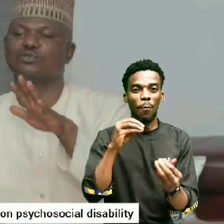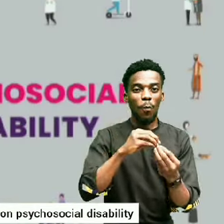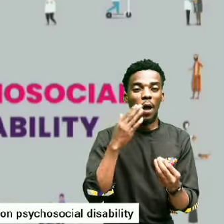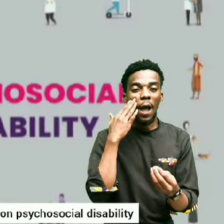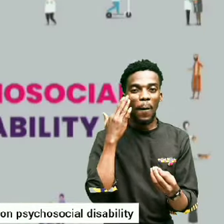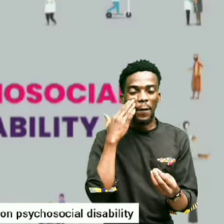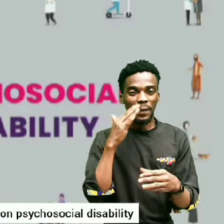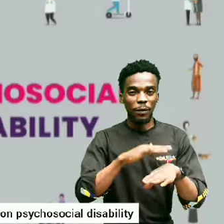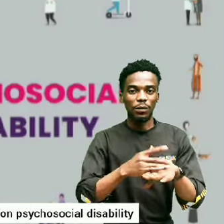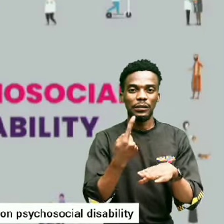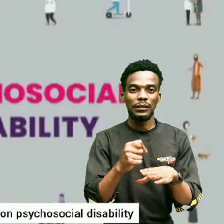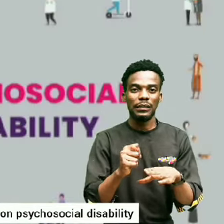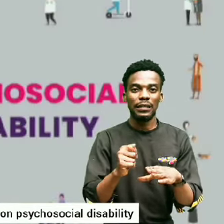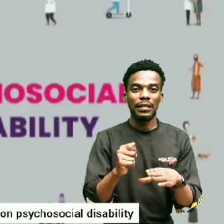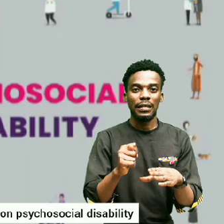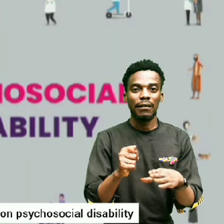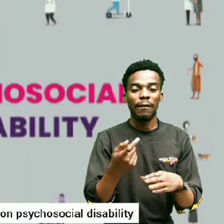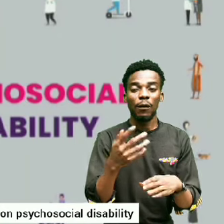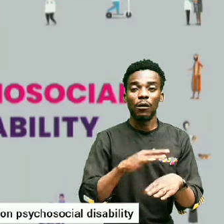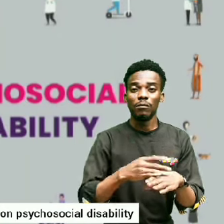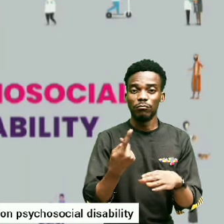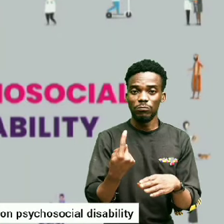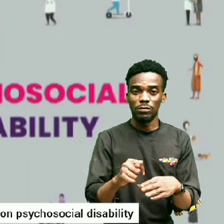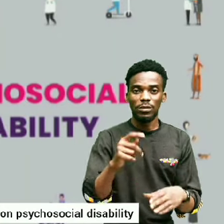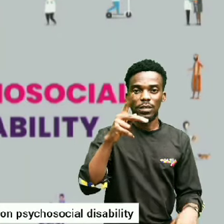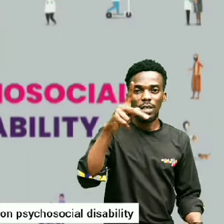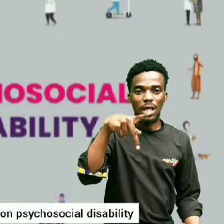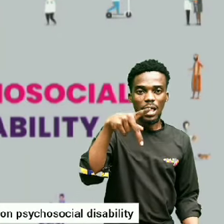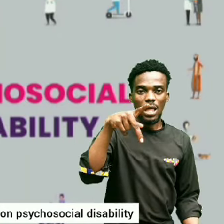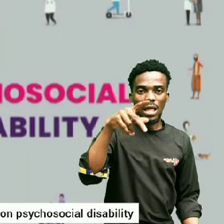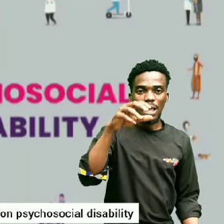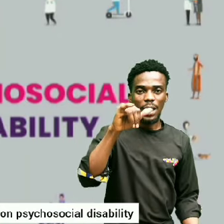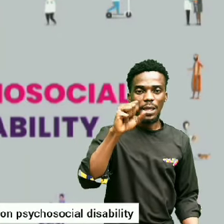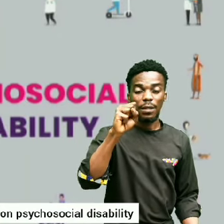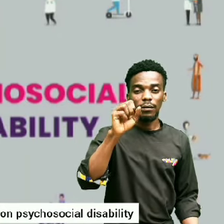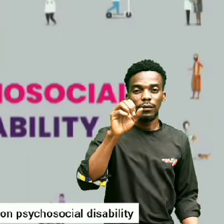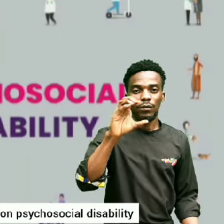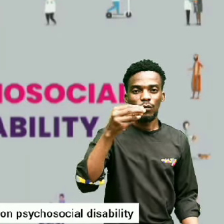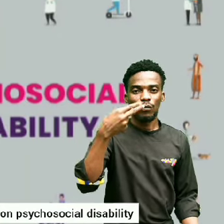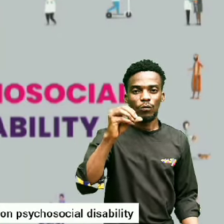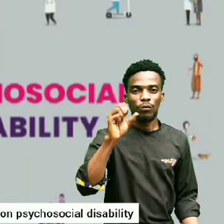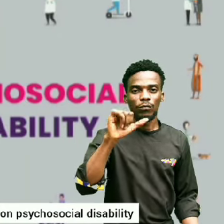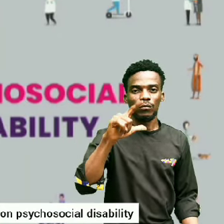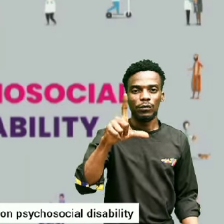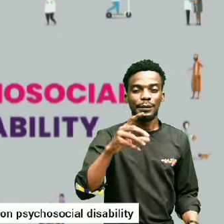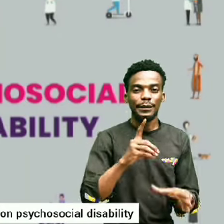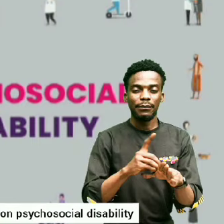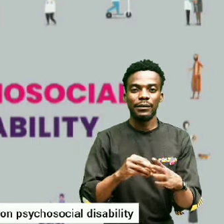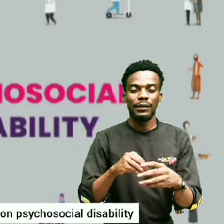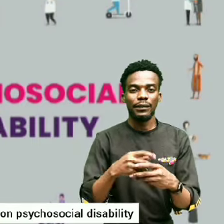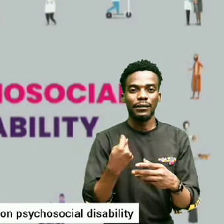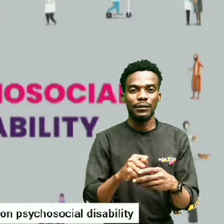awareness on the existence of psychosocial disabilities in the country